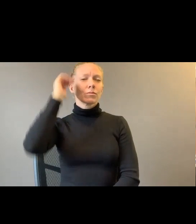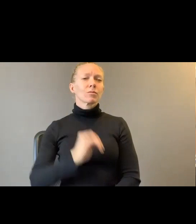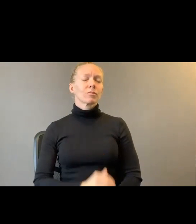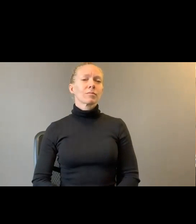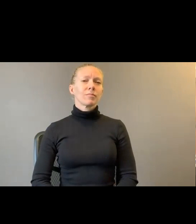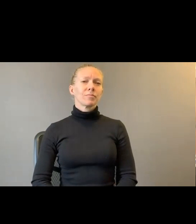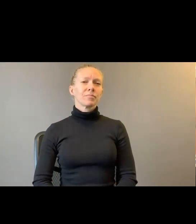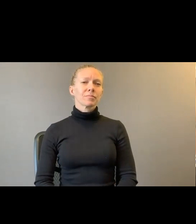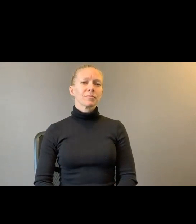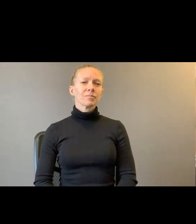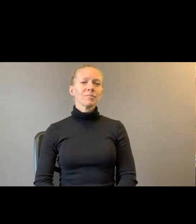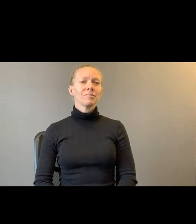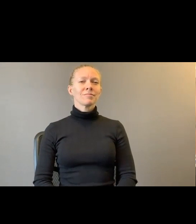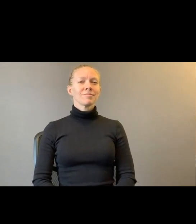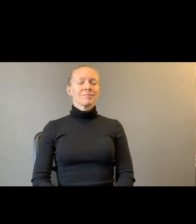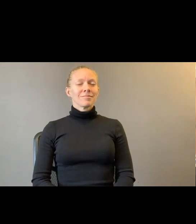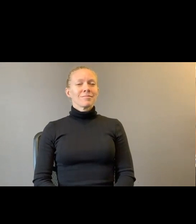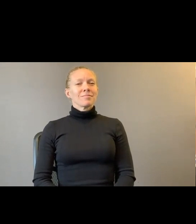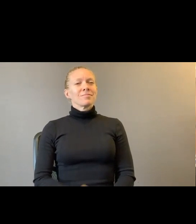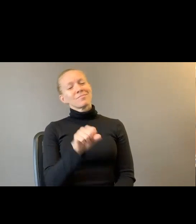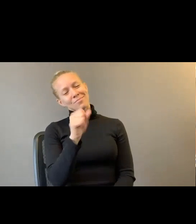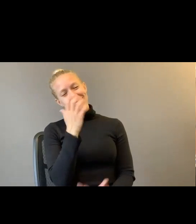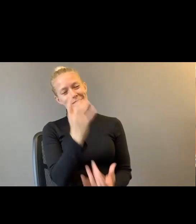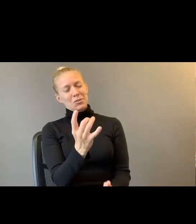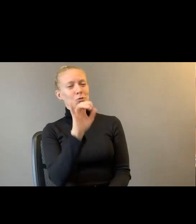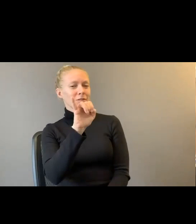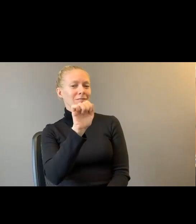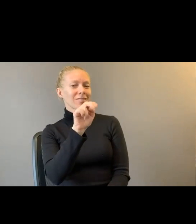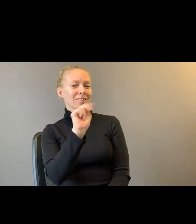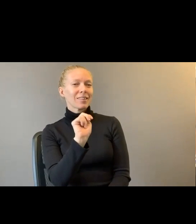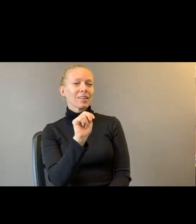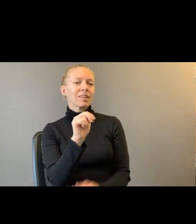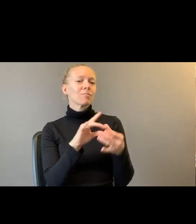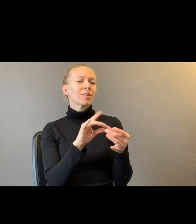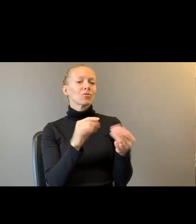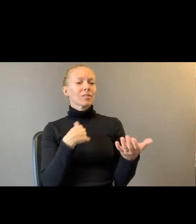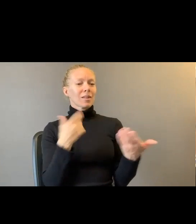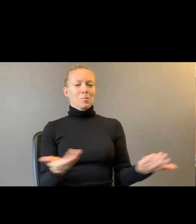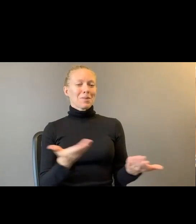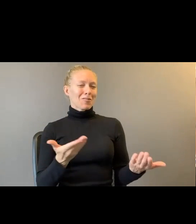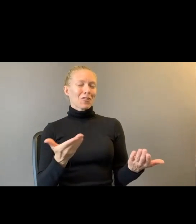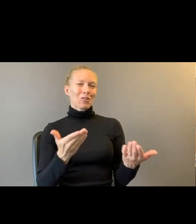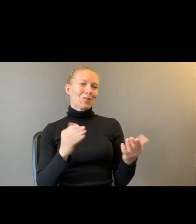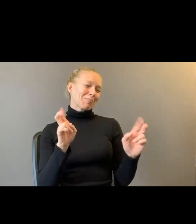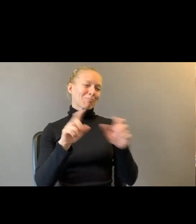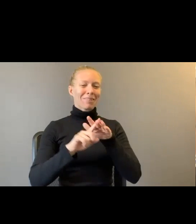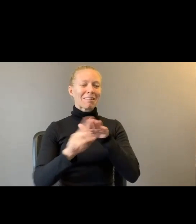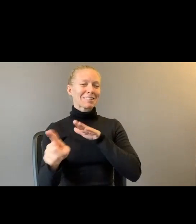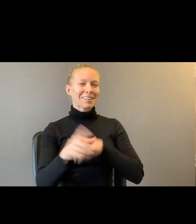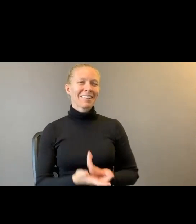Yeah. It's interesting. Ian mentioned that I'm here in exile right now. And. Because magic. Magic.